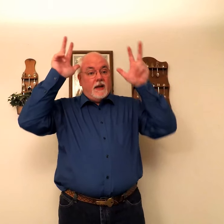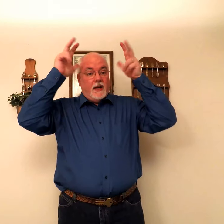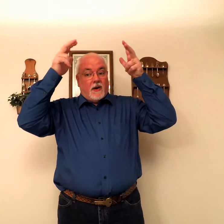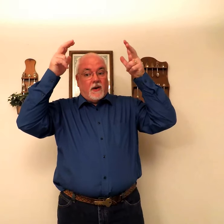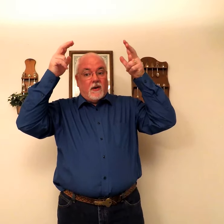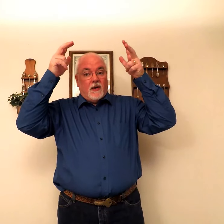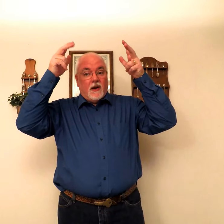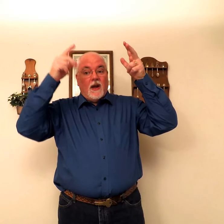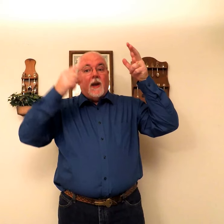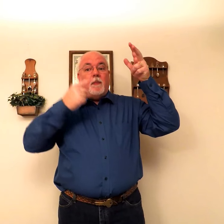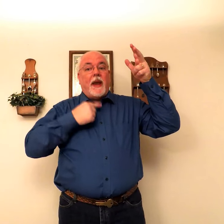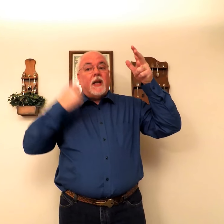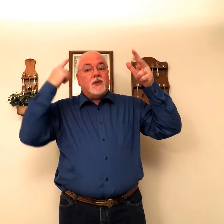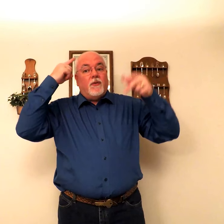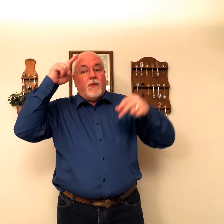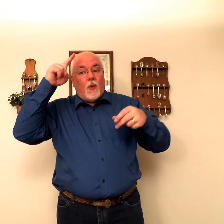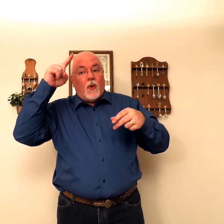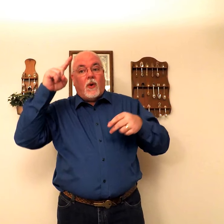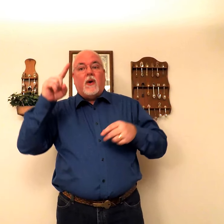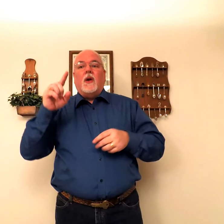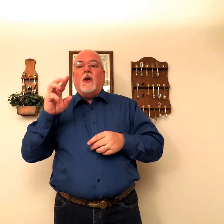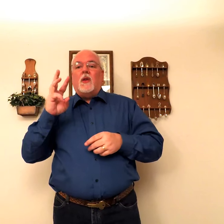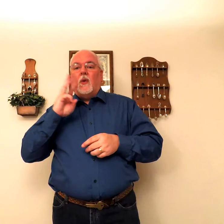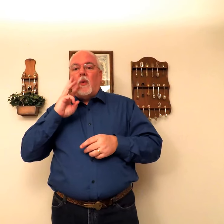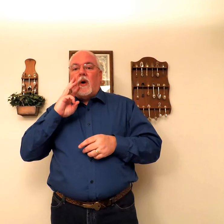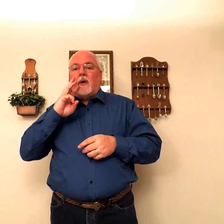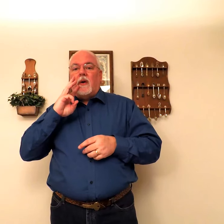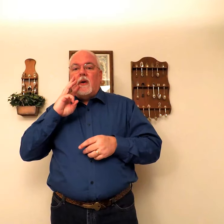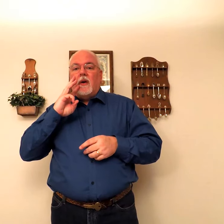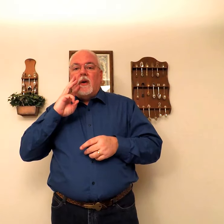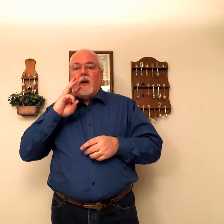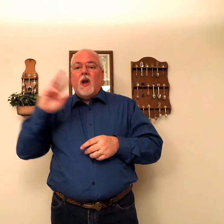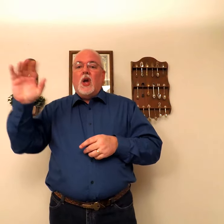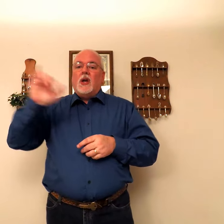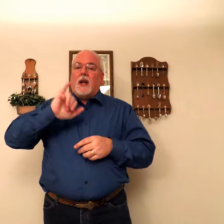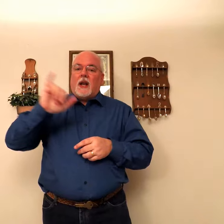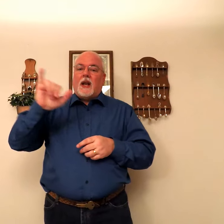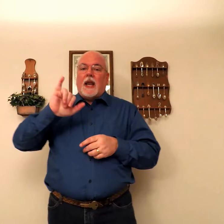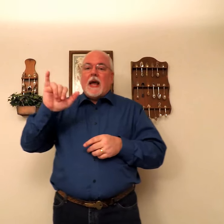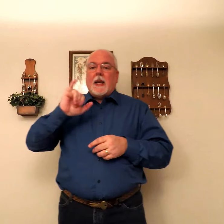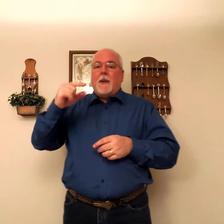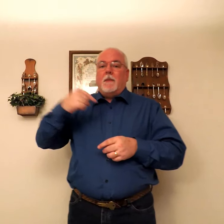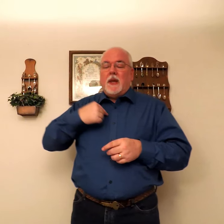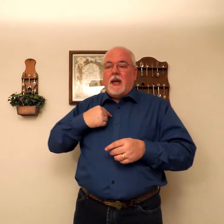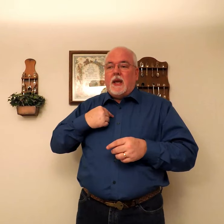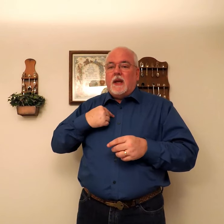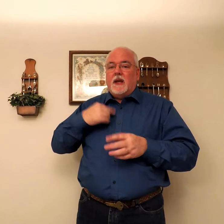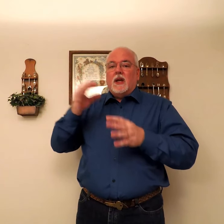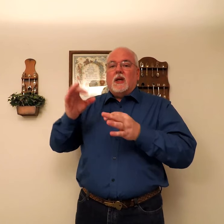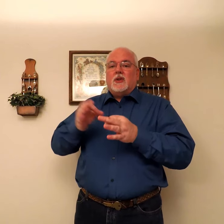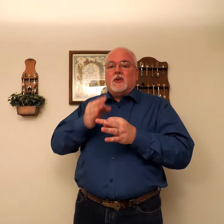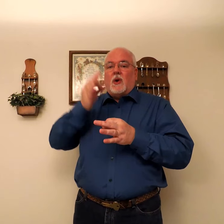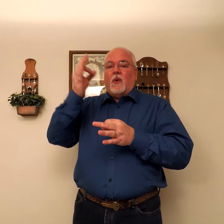deer. Pants. The water. Like me. So.